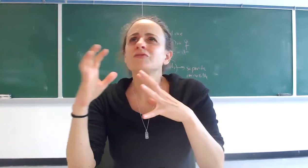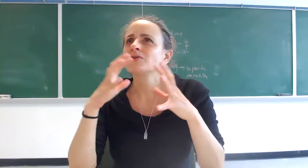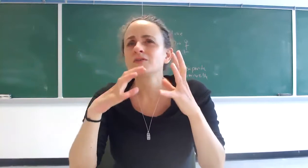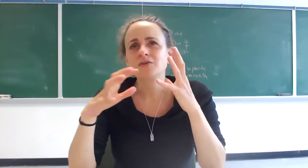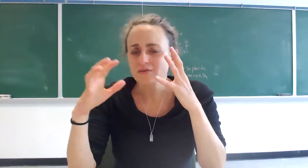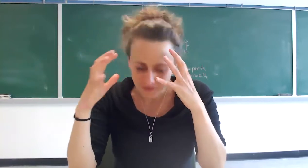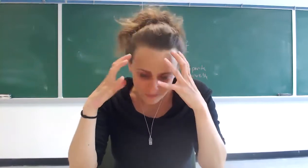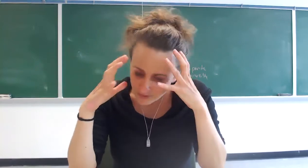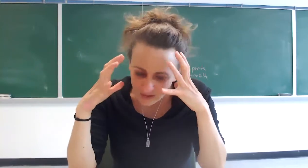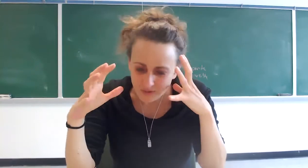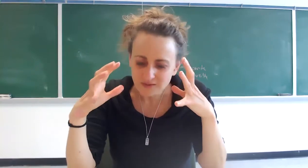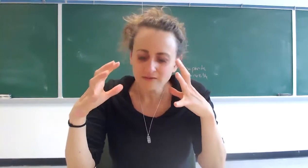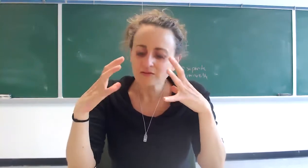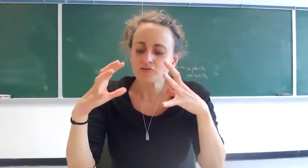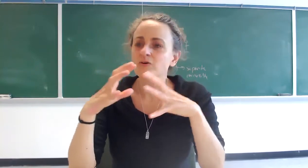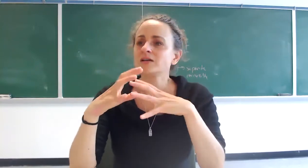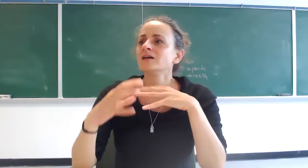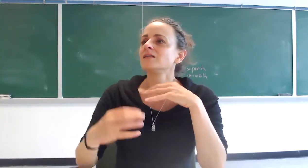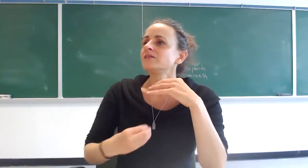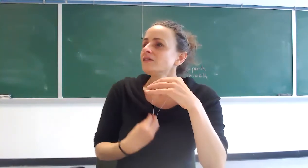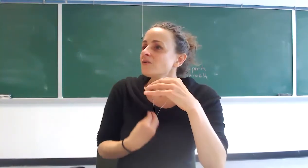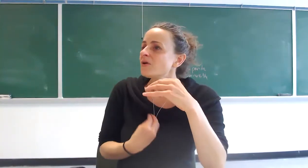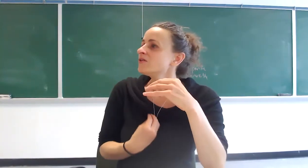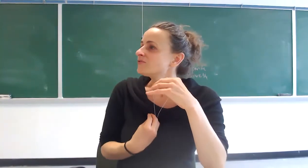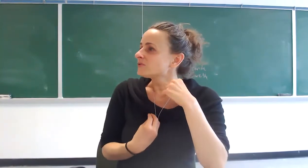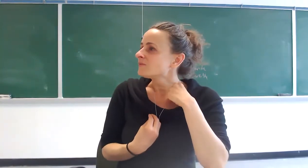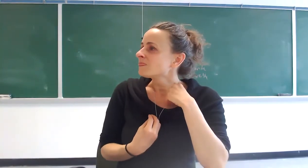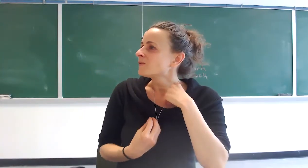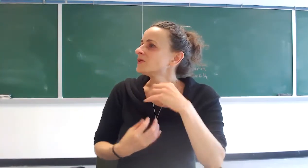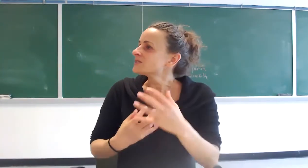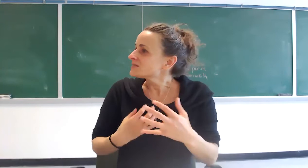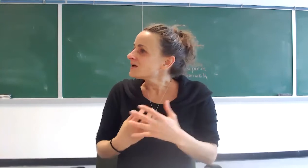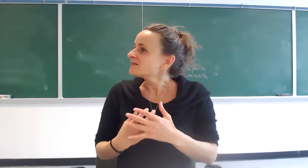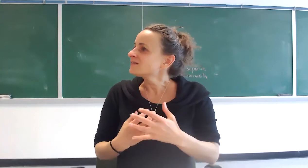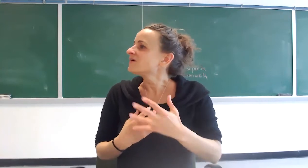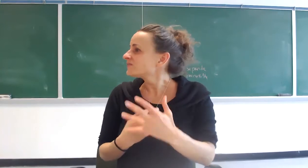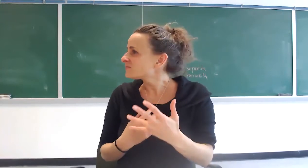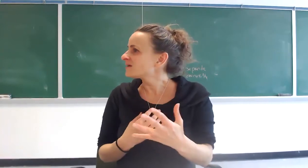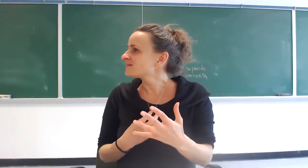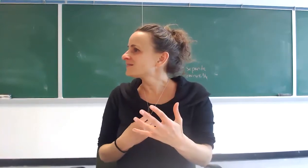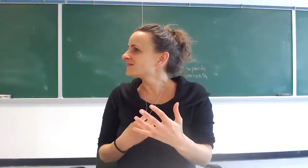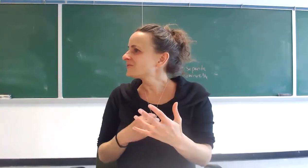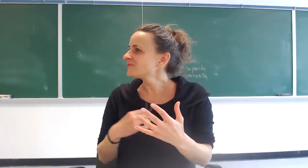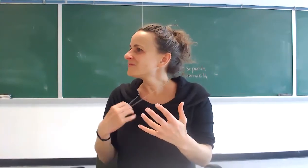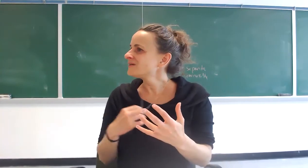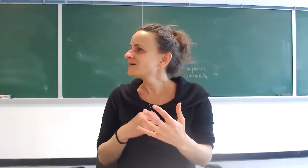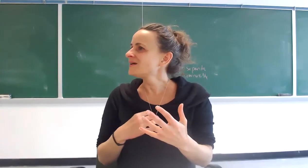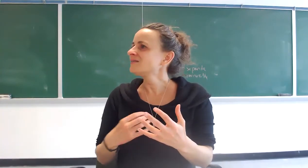you're you know really really destroyed there's still a part of you which is not touched by this you see what i mean and